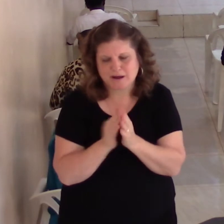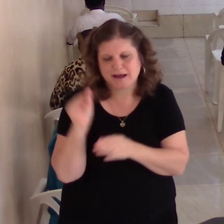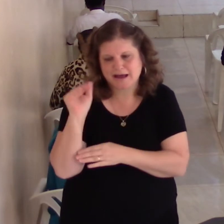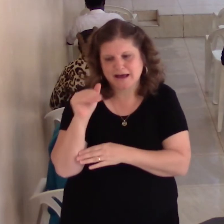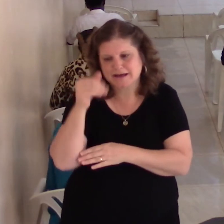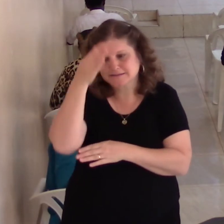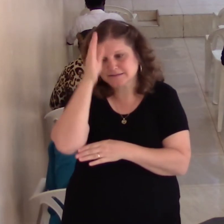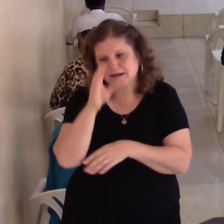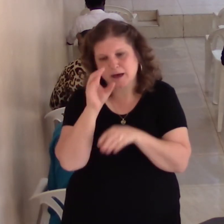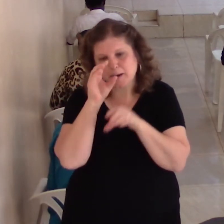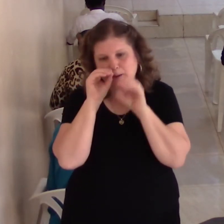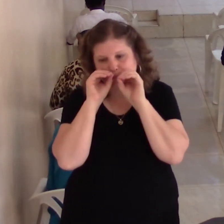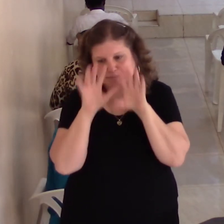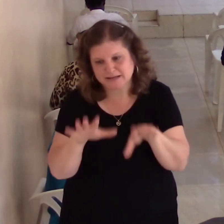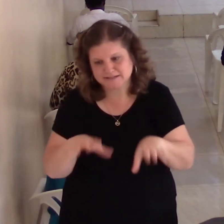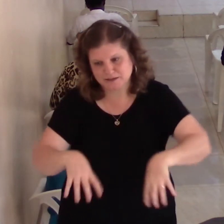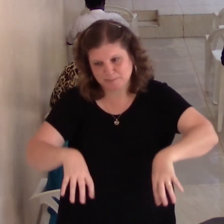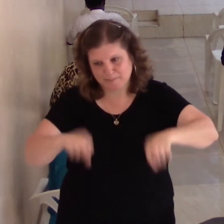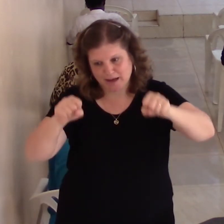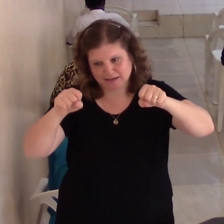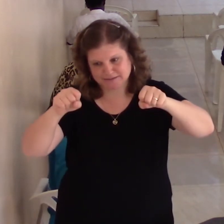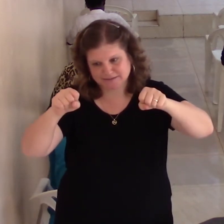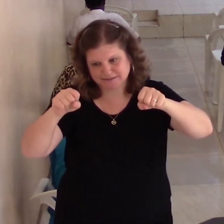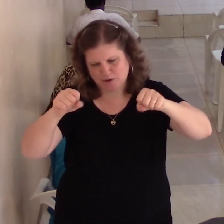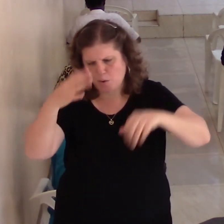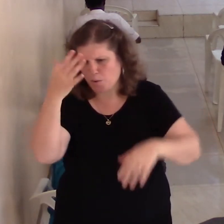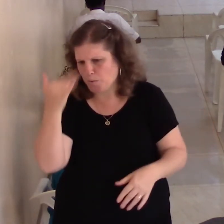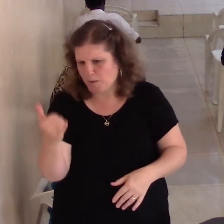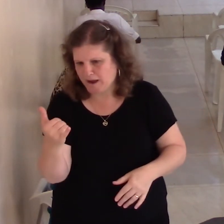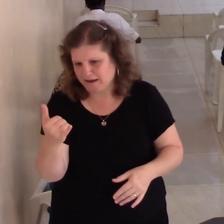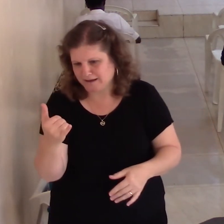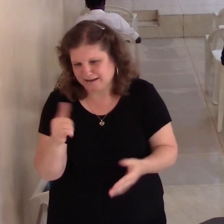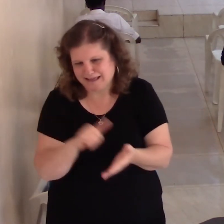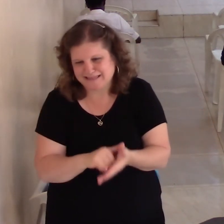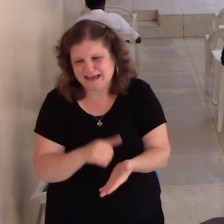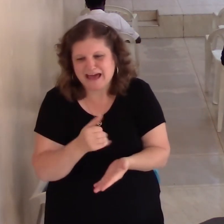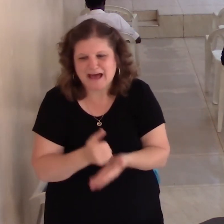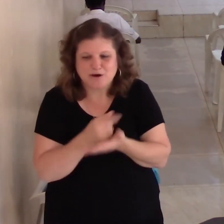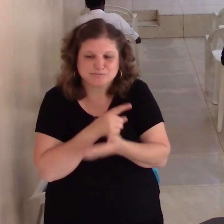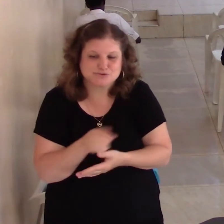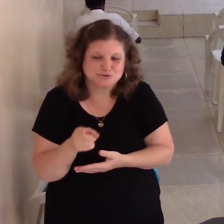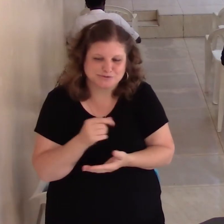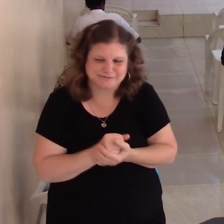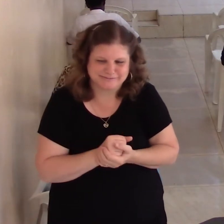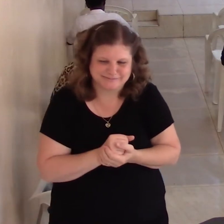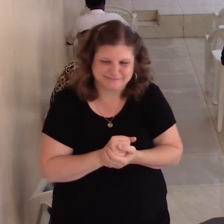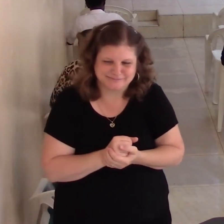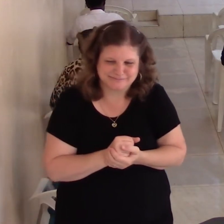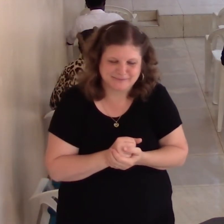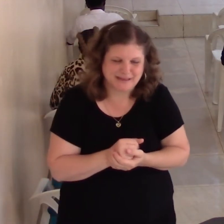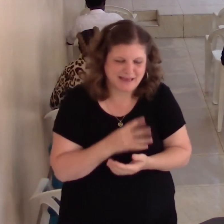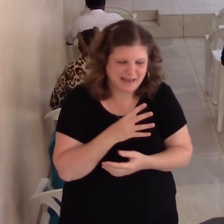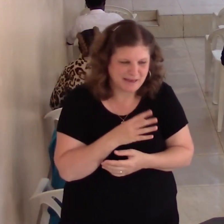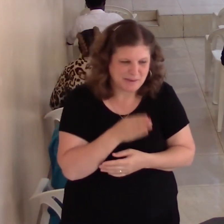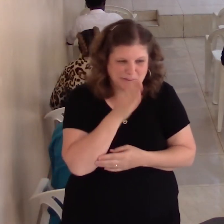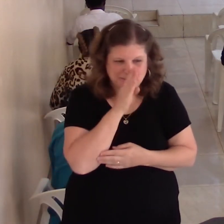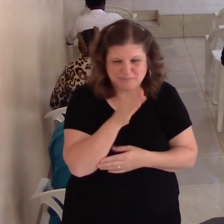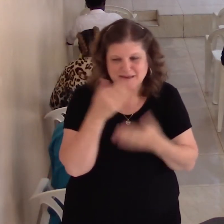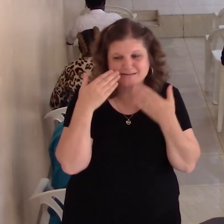You know why? Because that can also be helpful. But also, you ought to be thankful that your employer